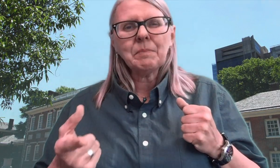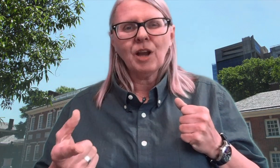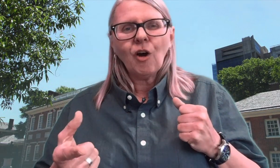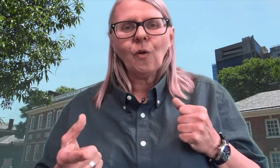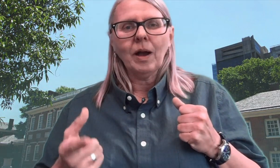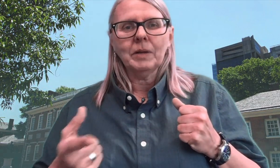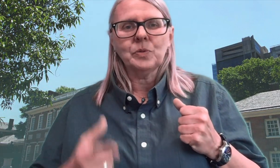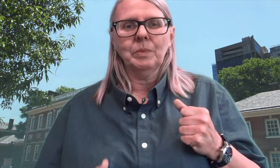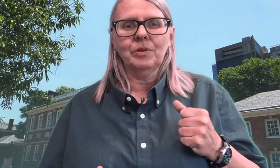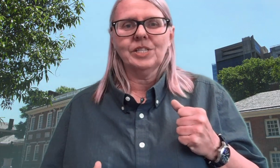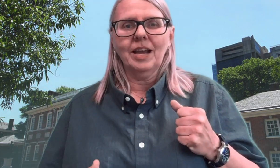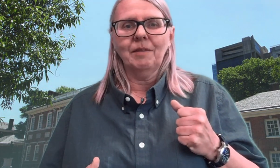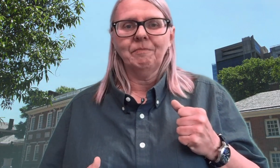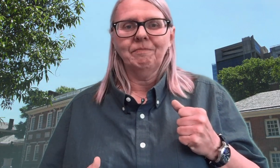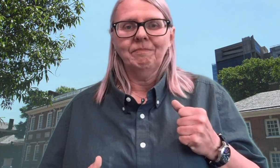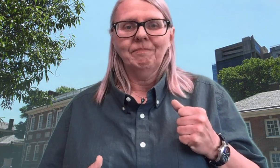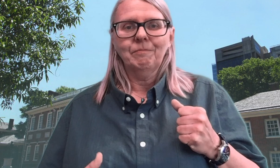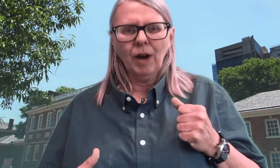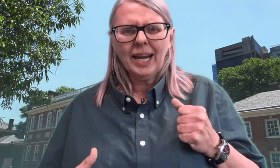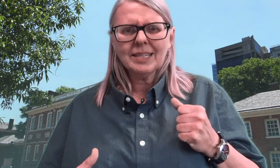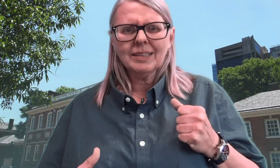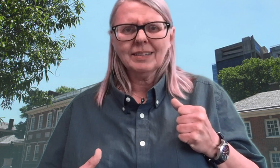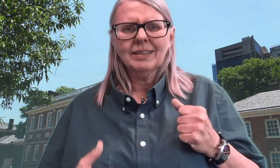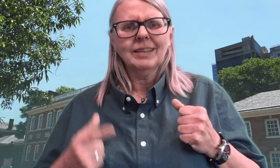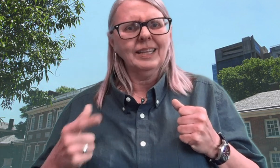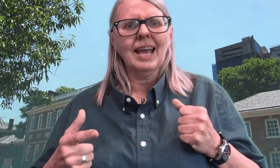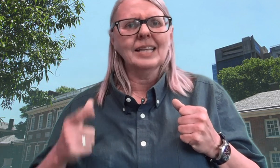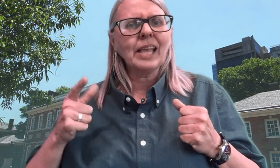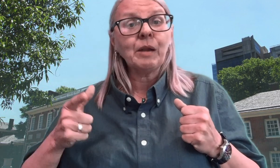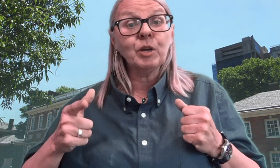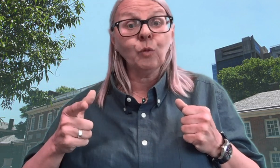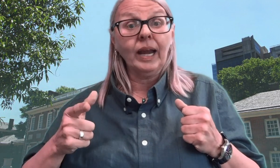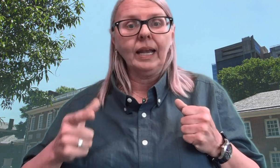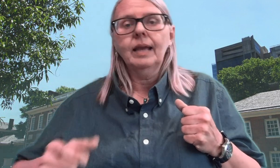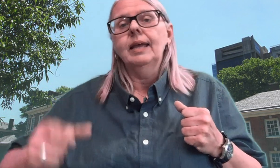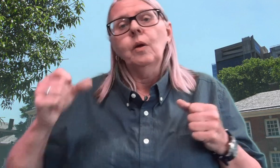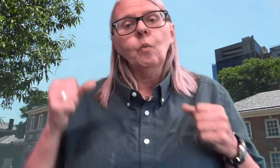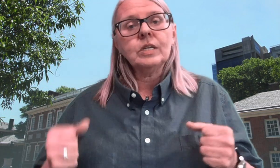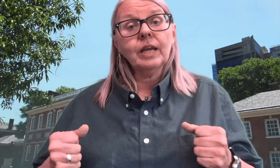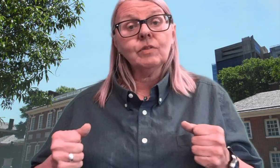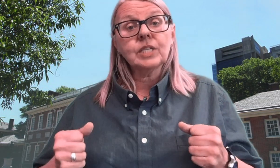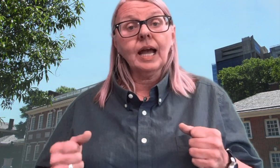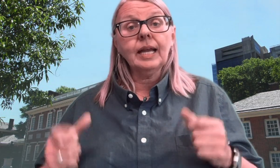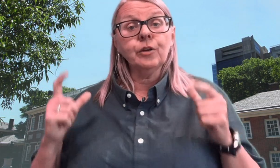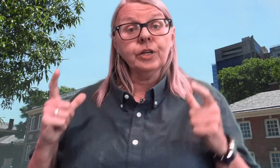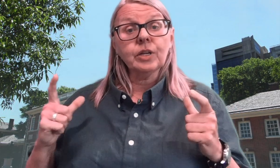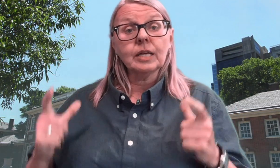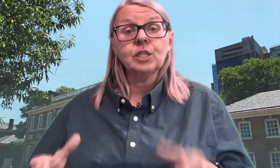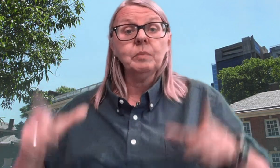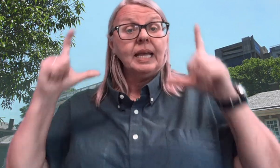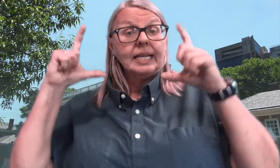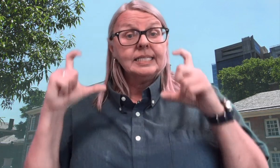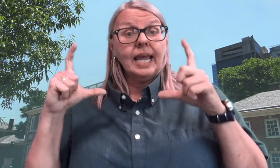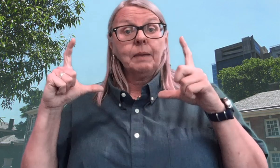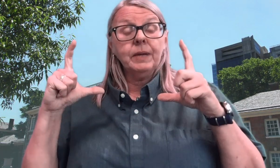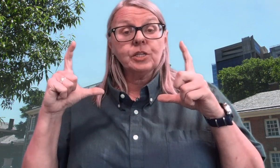know how much we appreciate them, right? Yeah, it's going to be great. Once you have your sign and you're in your costume, take a picture